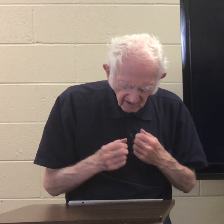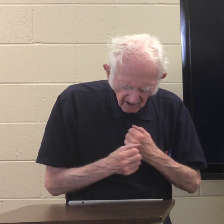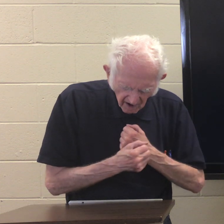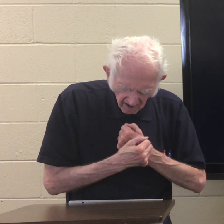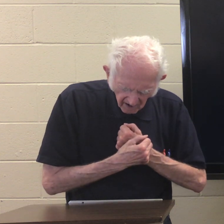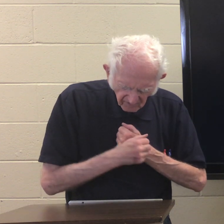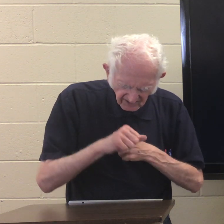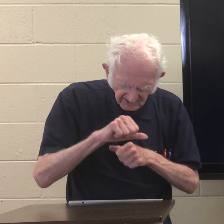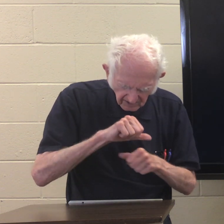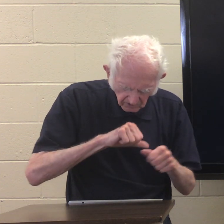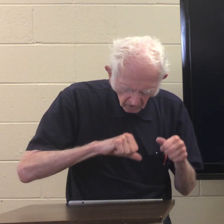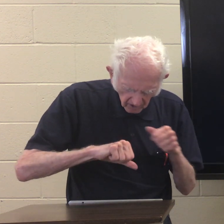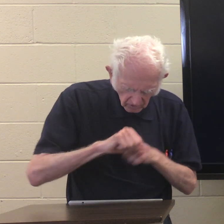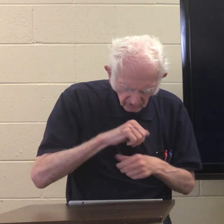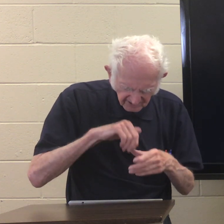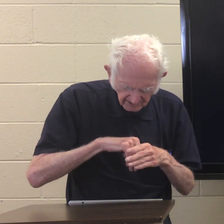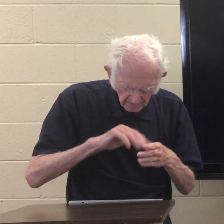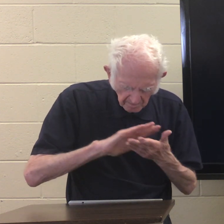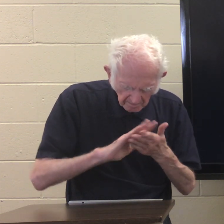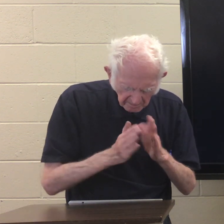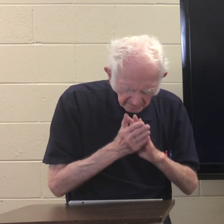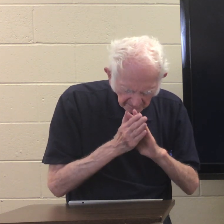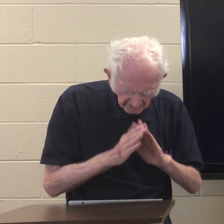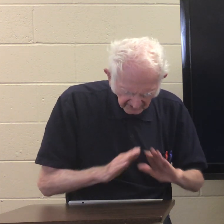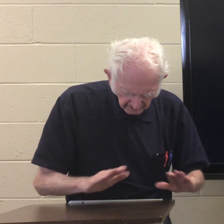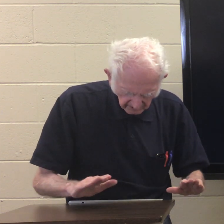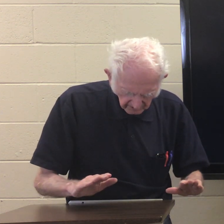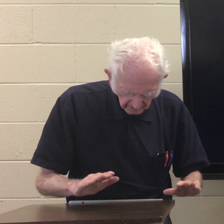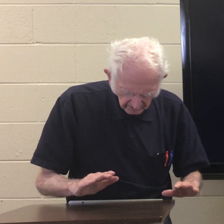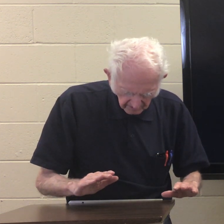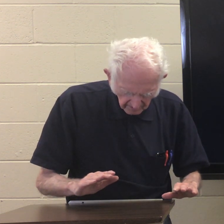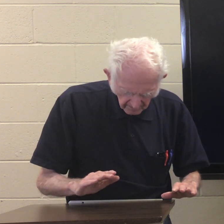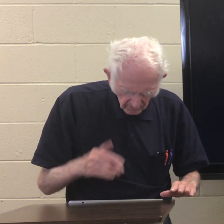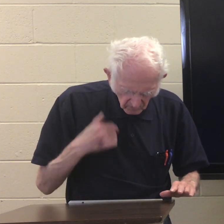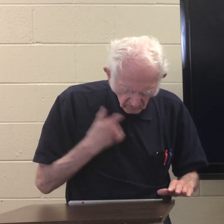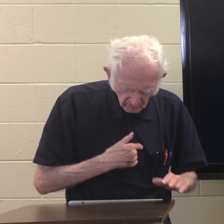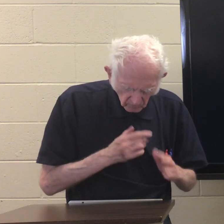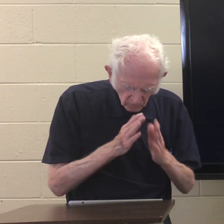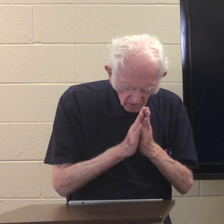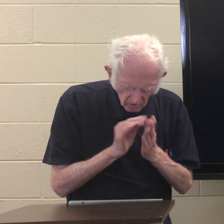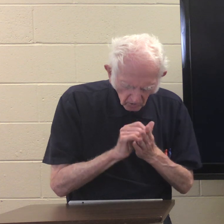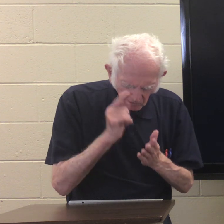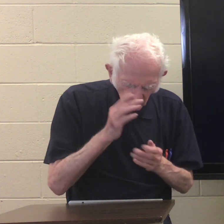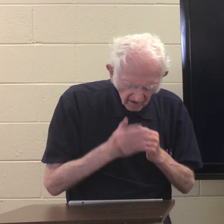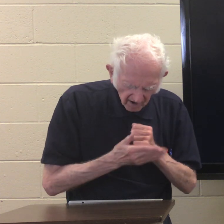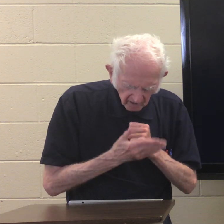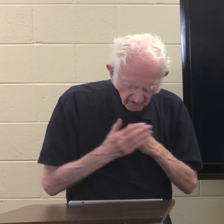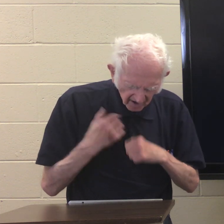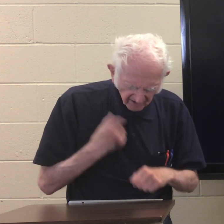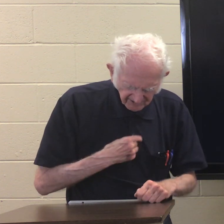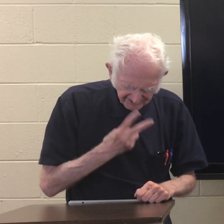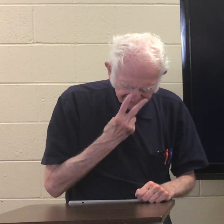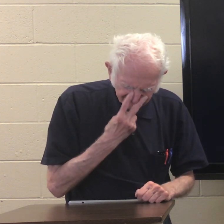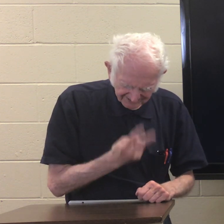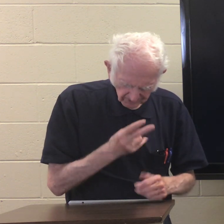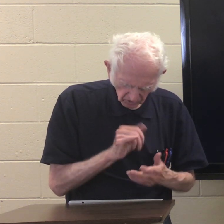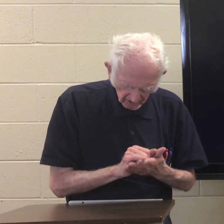and loving to each other in peace we pray that you will help us see